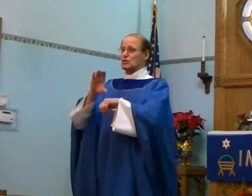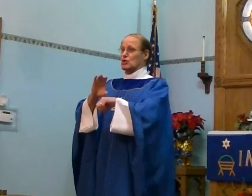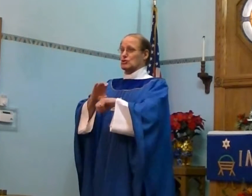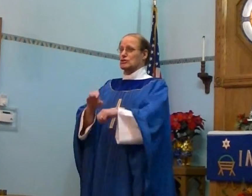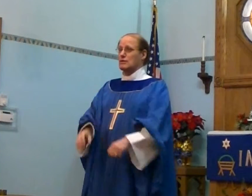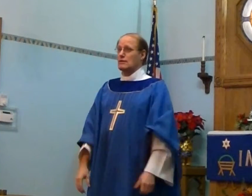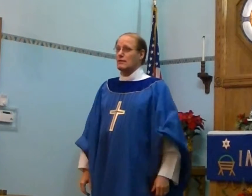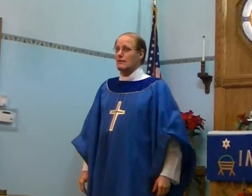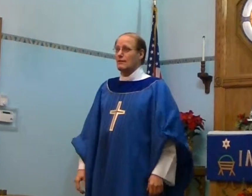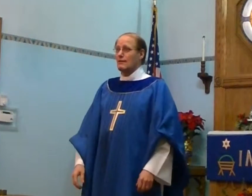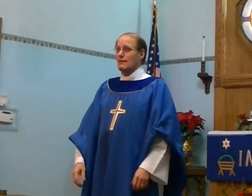church.